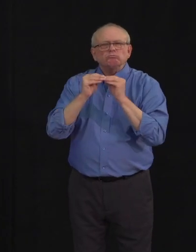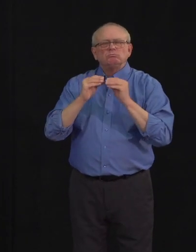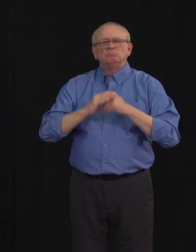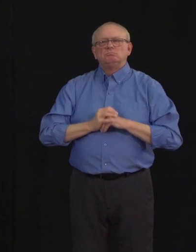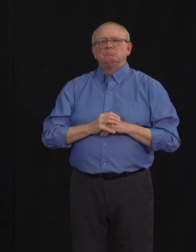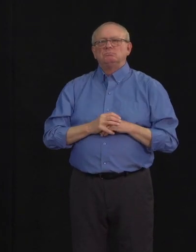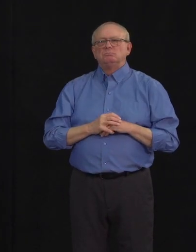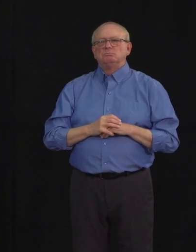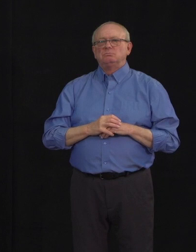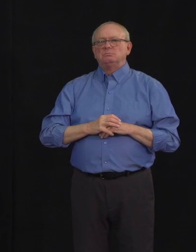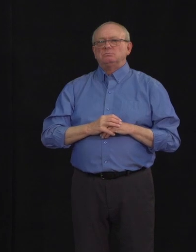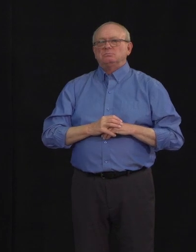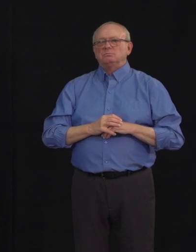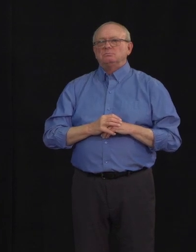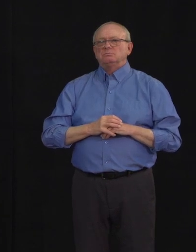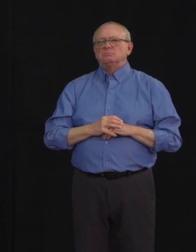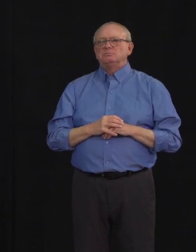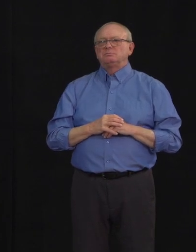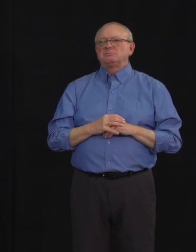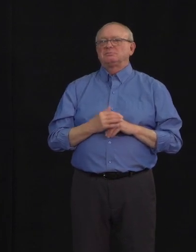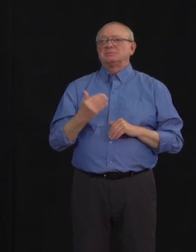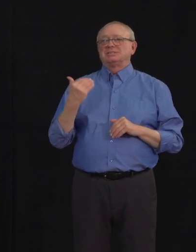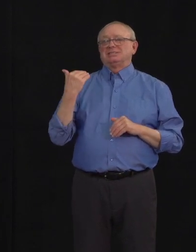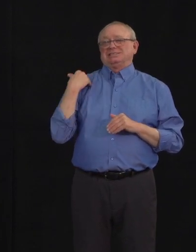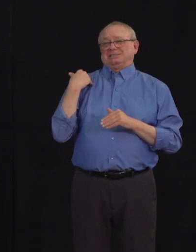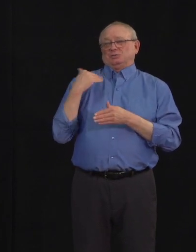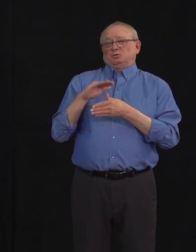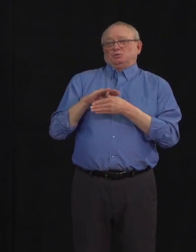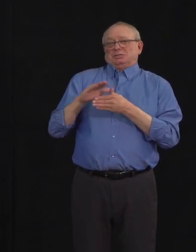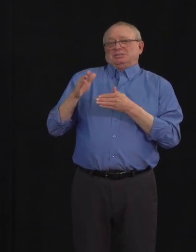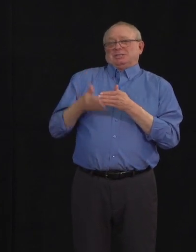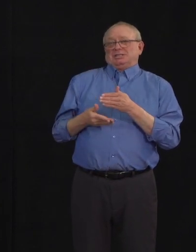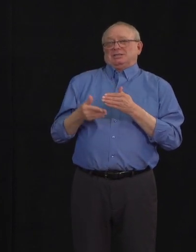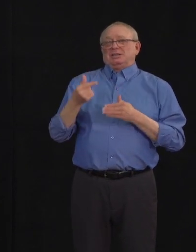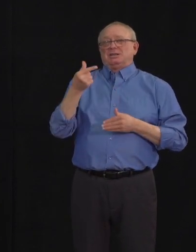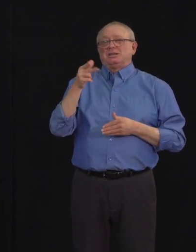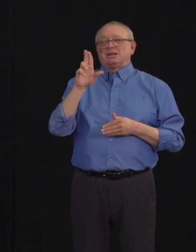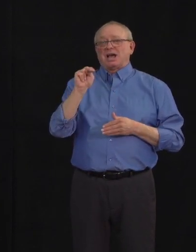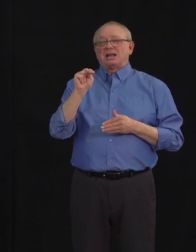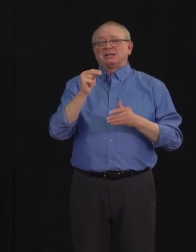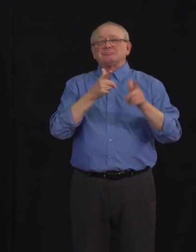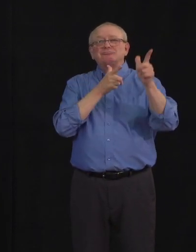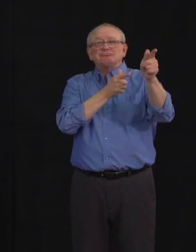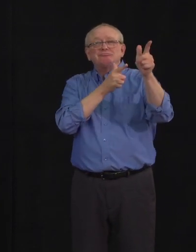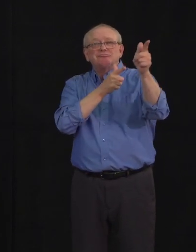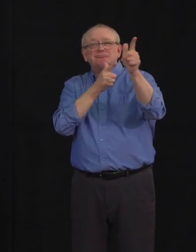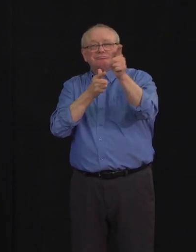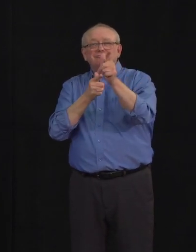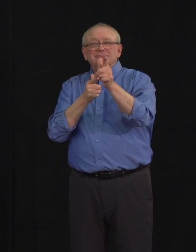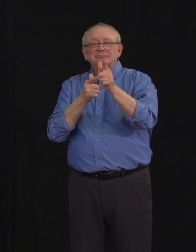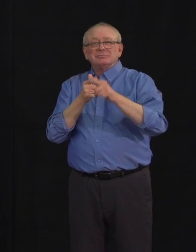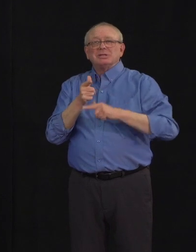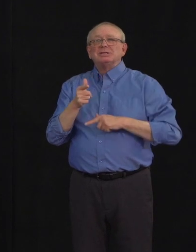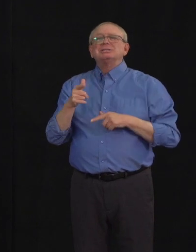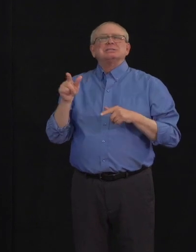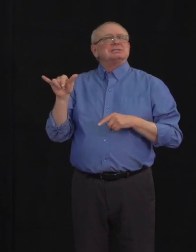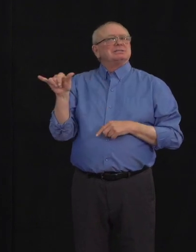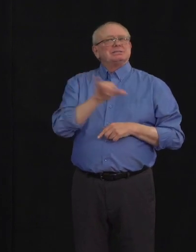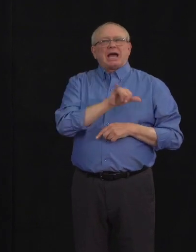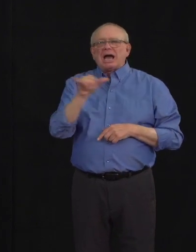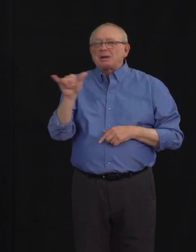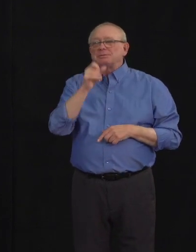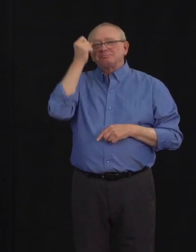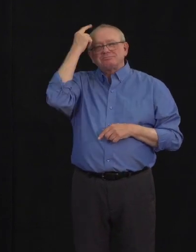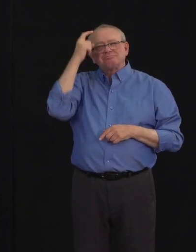Earlier this week, outdoor gun ranges were also allowed to open with similar precautions. Operators and